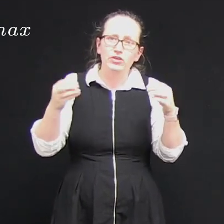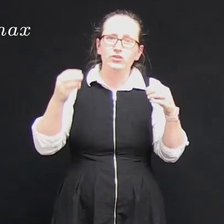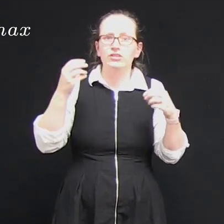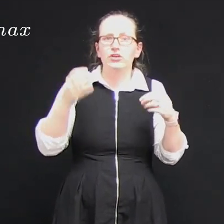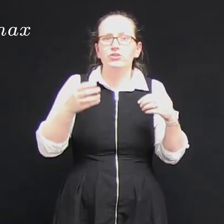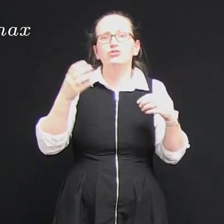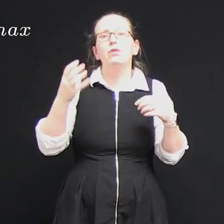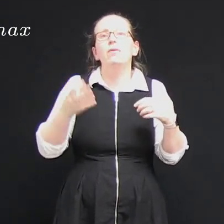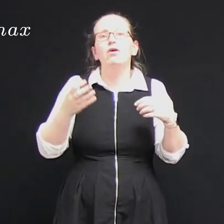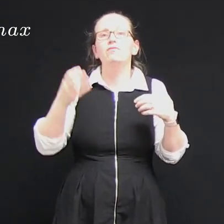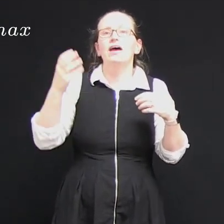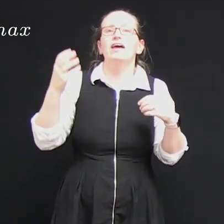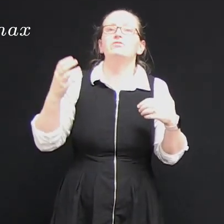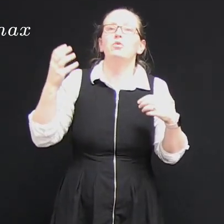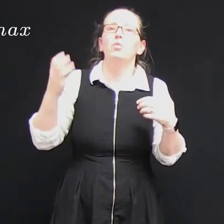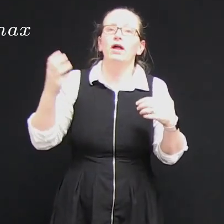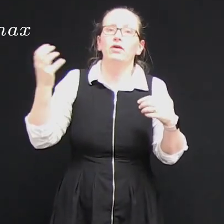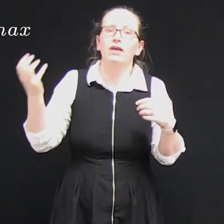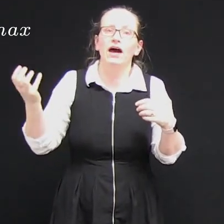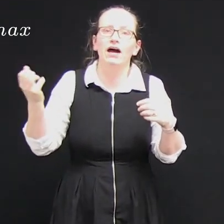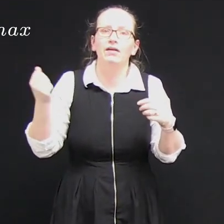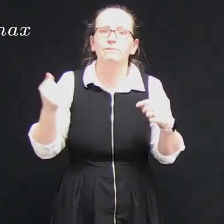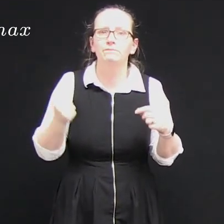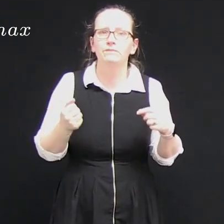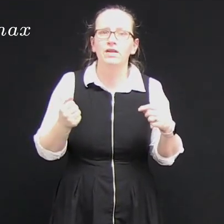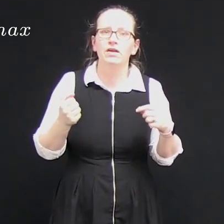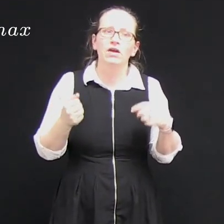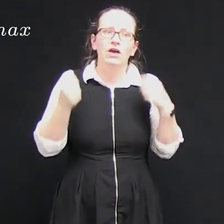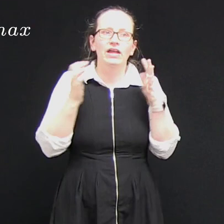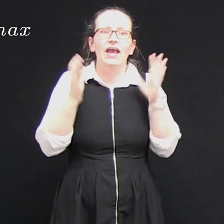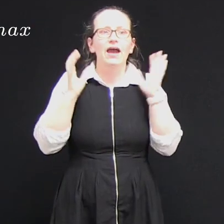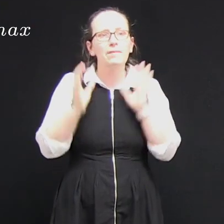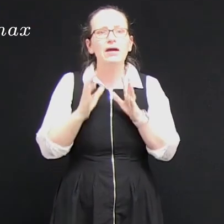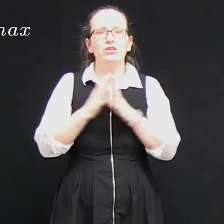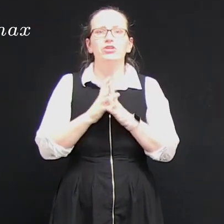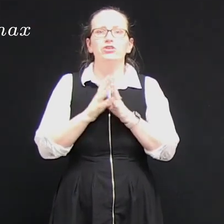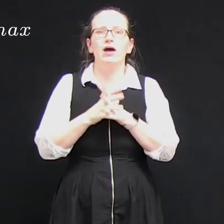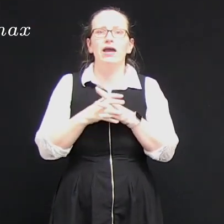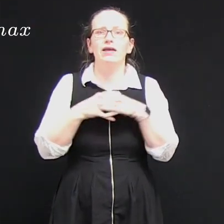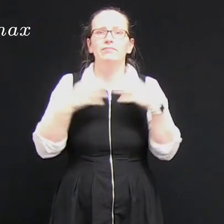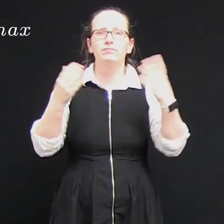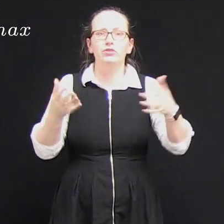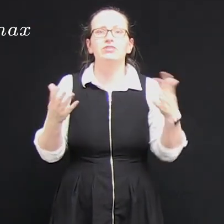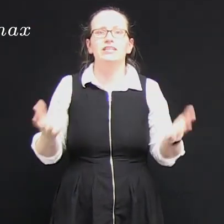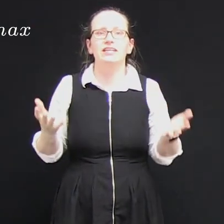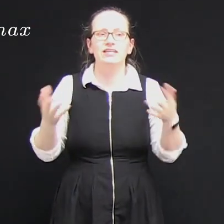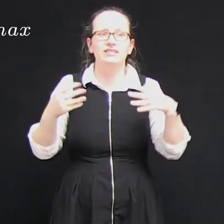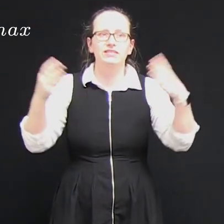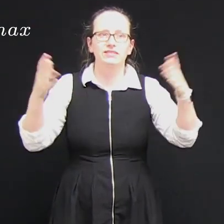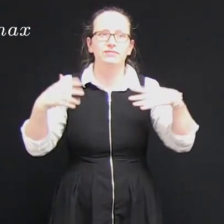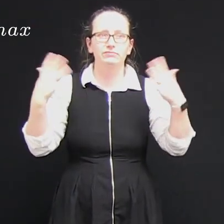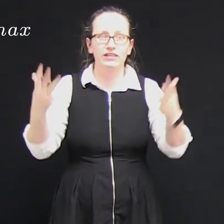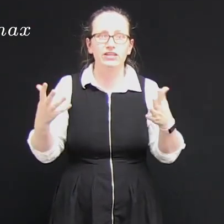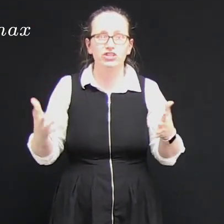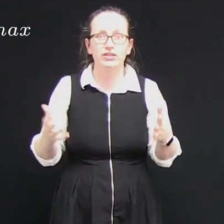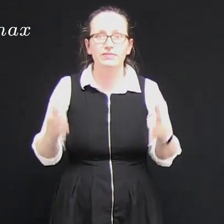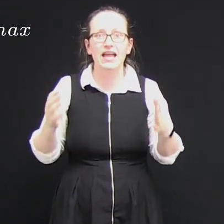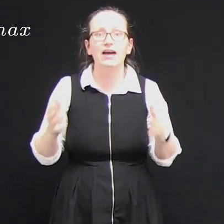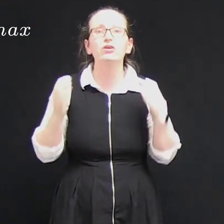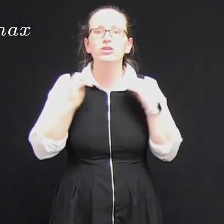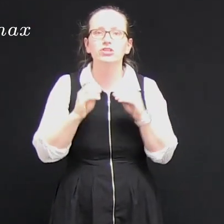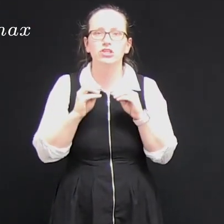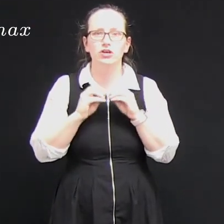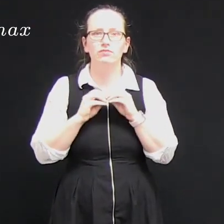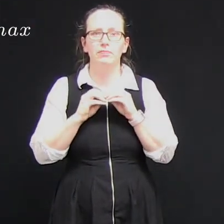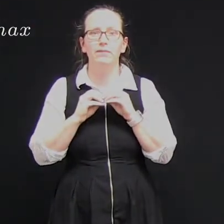the amplitude is going to drop off as 1 on r. r. Okay how about you try using these relationships